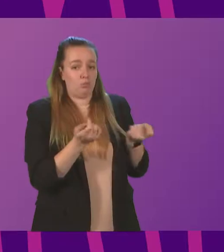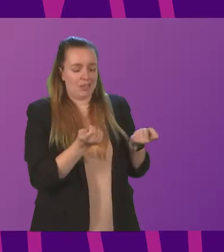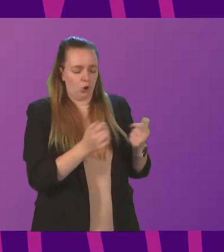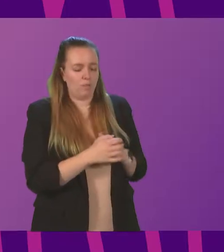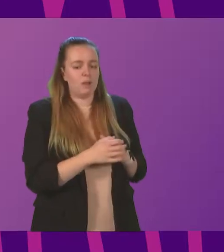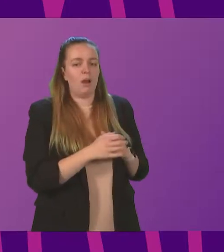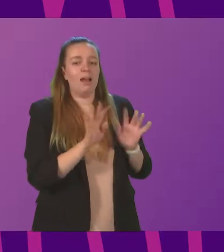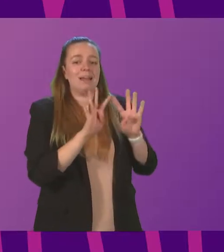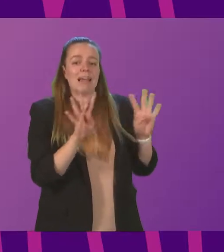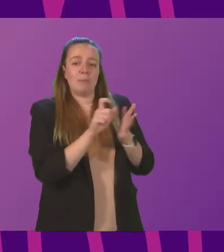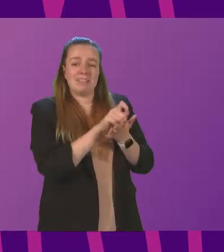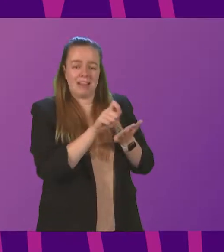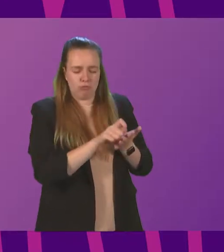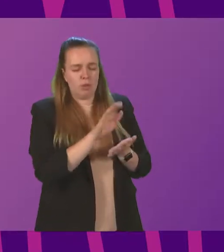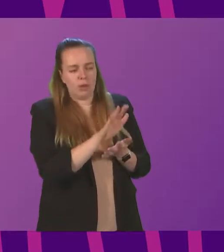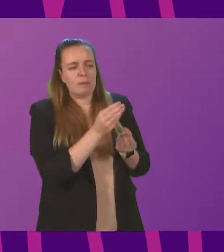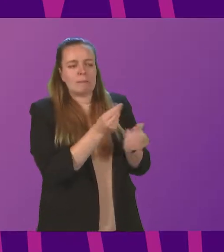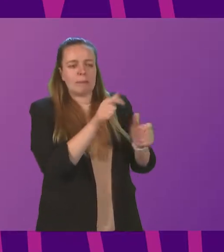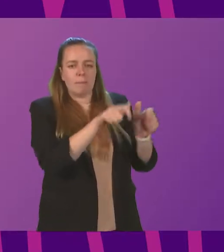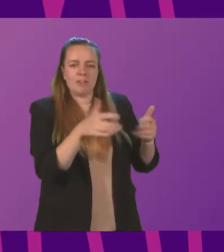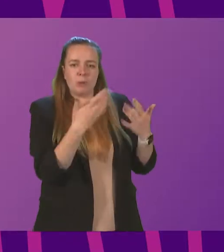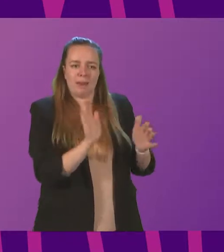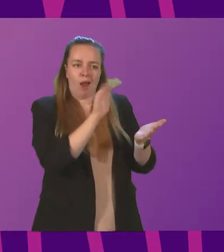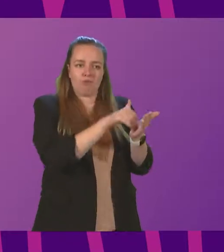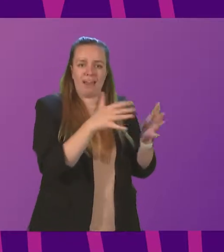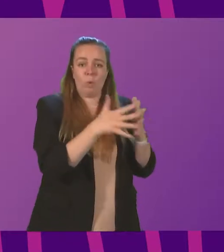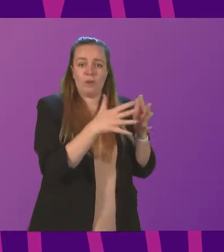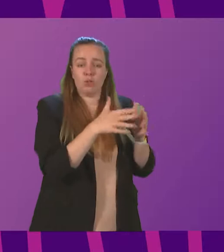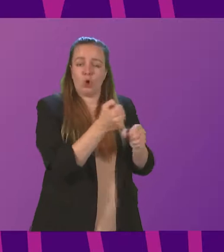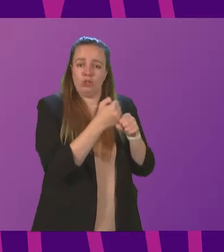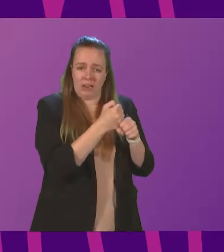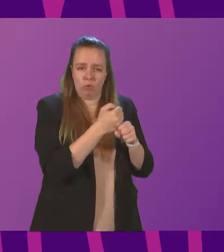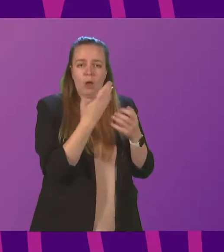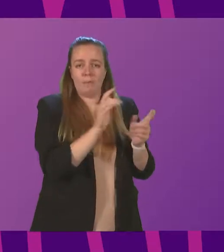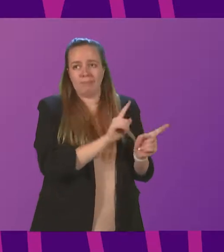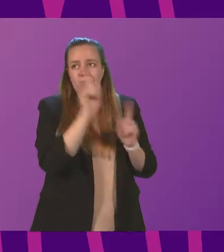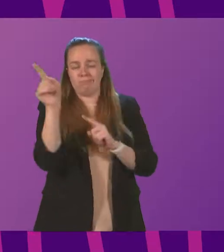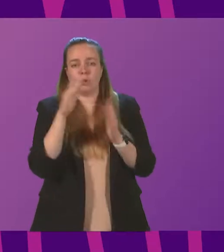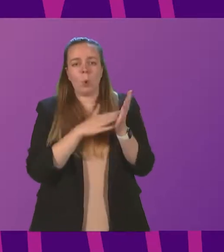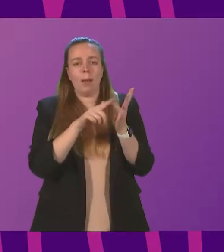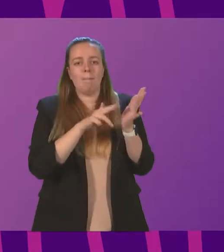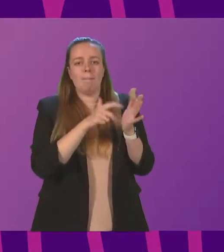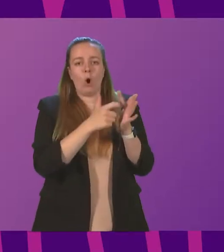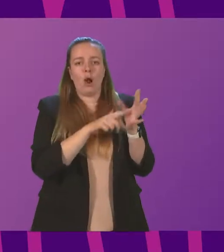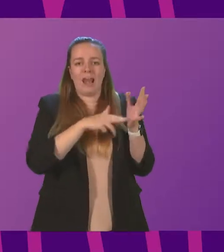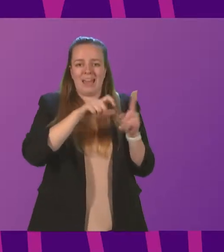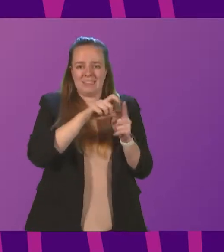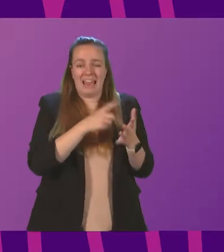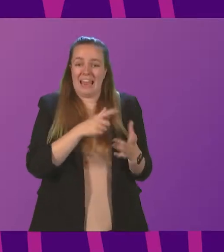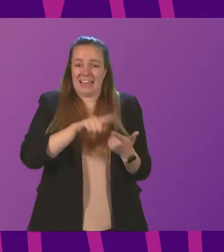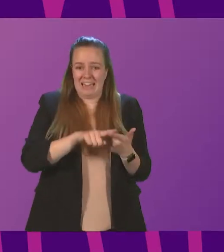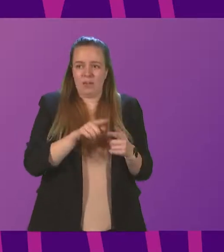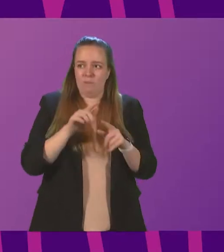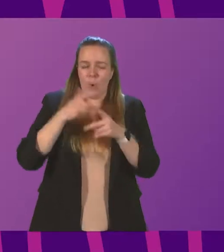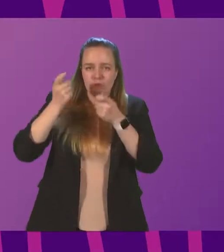Cabinet Secretary, some patients who presented themselves at Wishaw General at the weekend were diverted to Monklands Hospital A&E Department to receive treatment